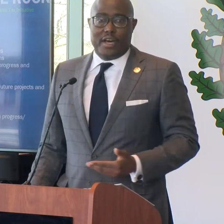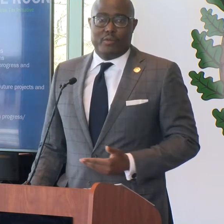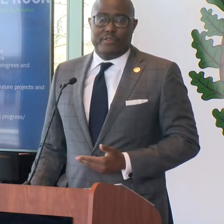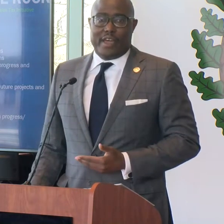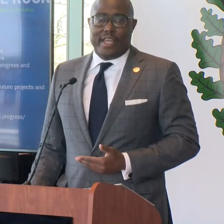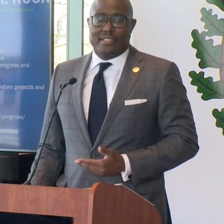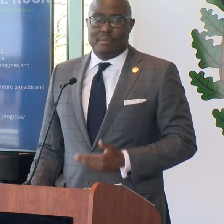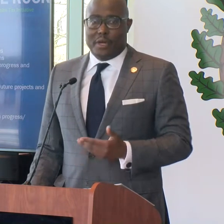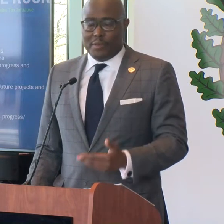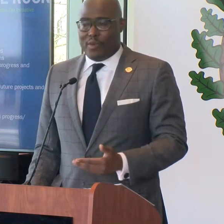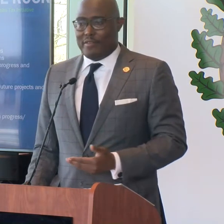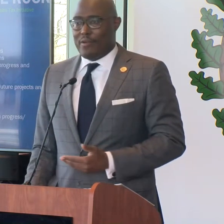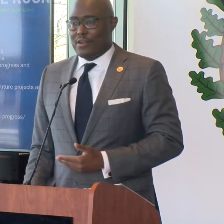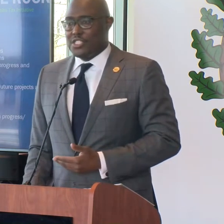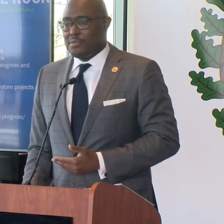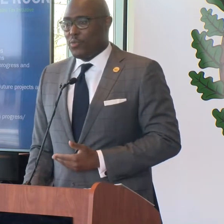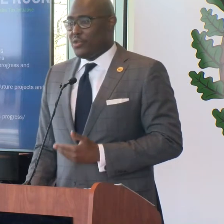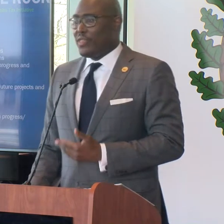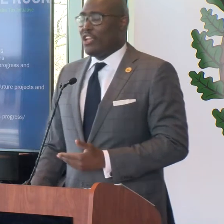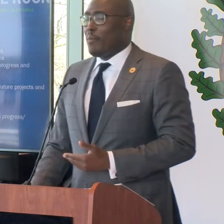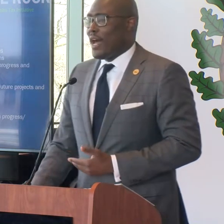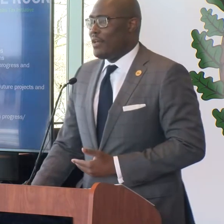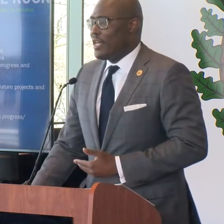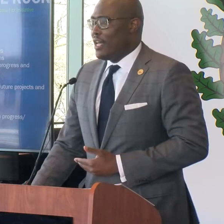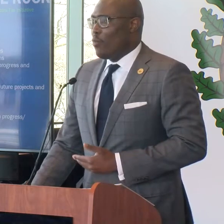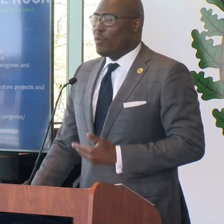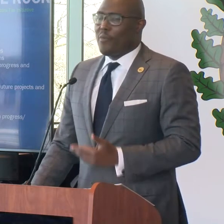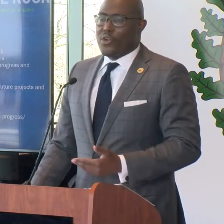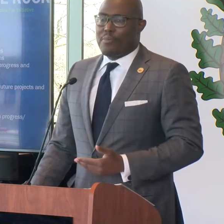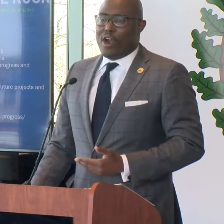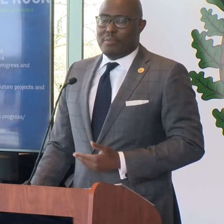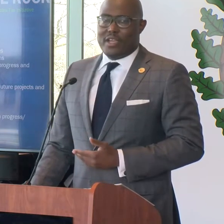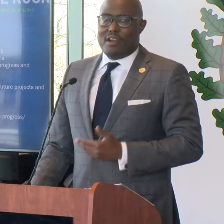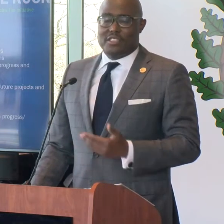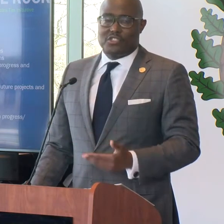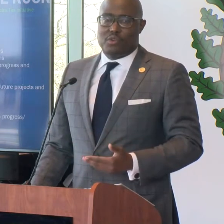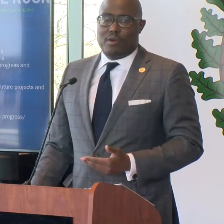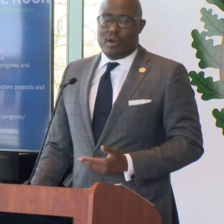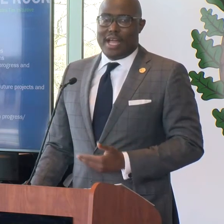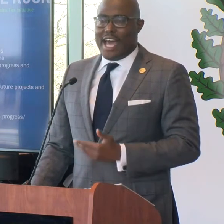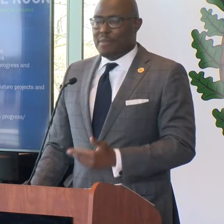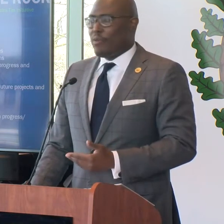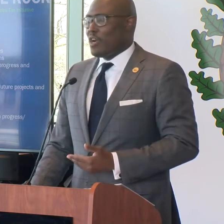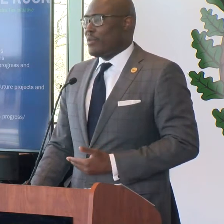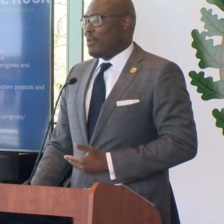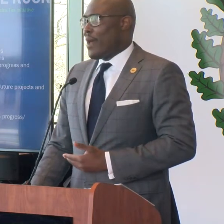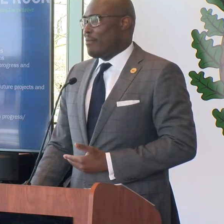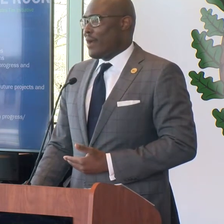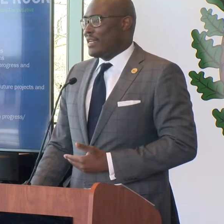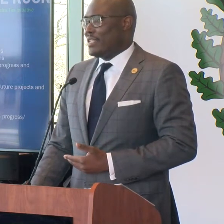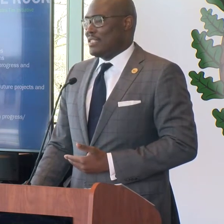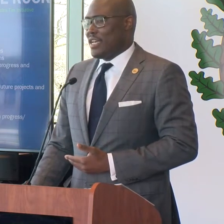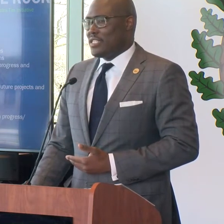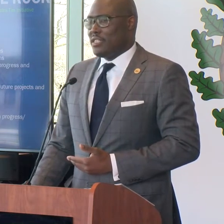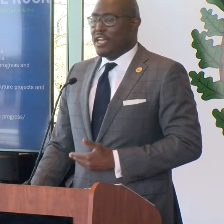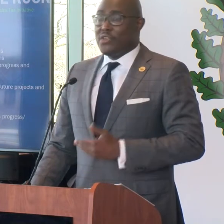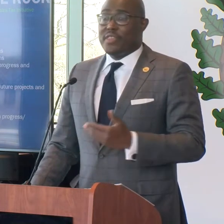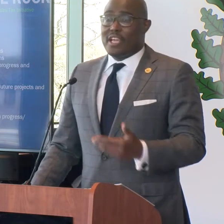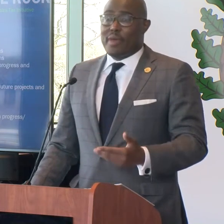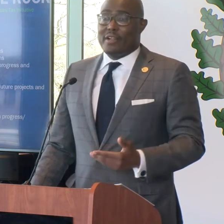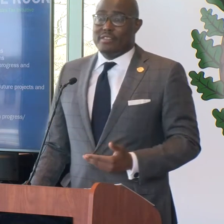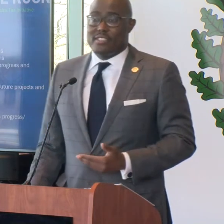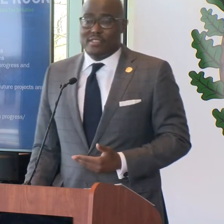potential bond refinancing, public-private partnerships, and when you think about William Warrior Park being our central park, Hyman Park being a mountain bike destination,